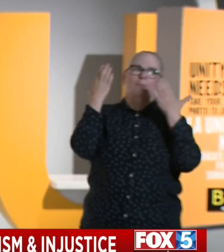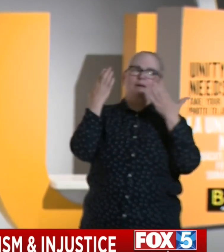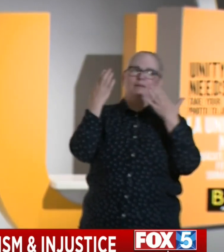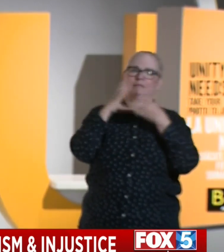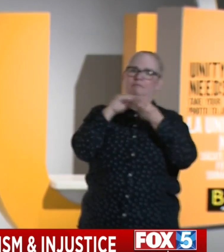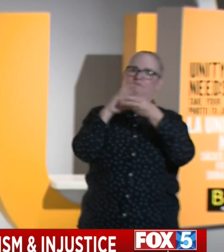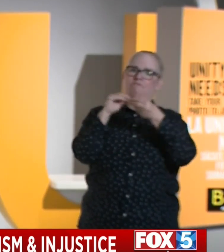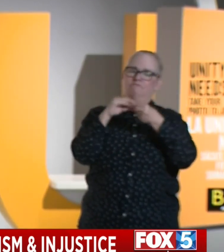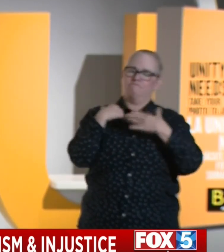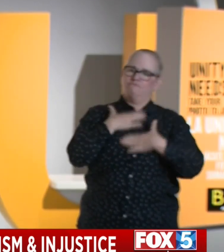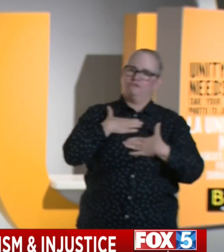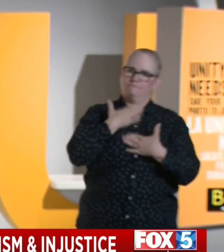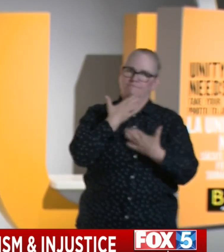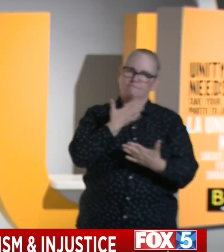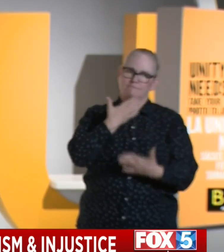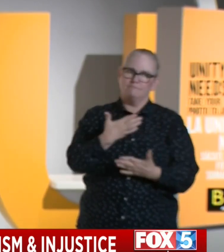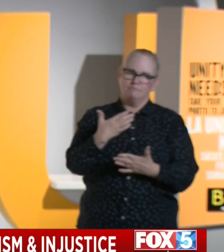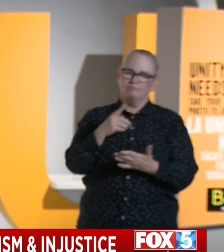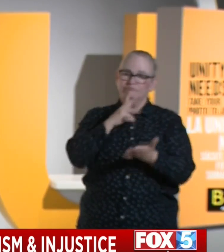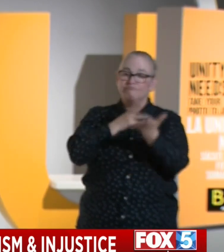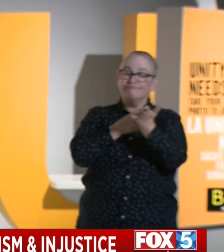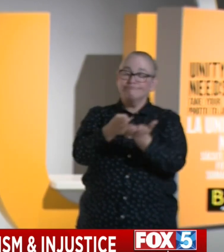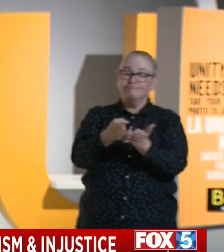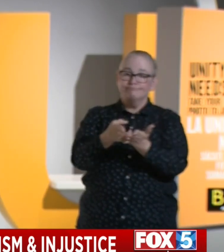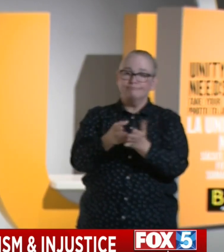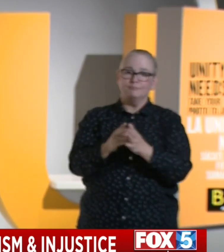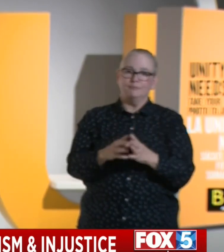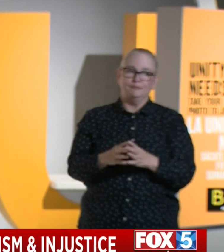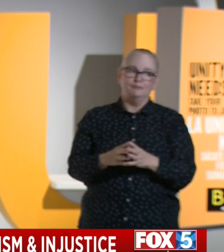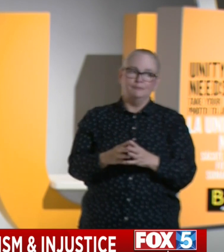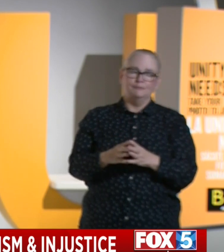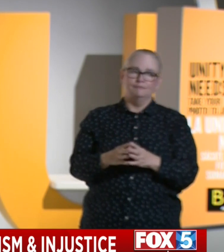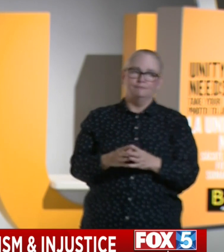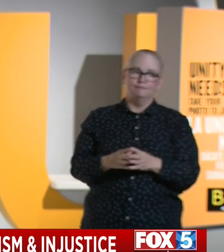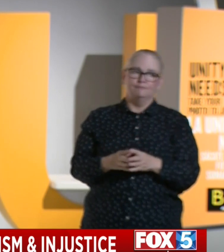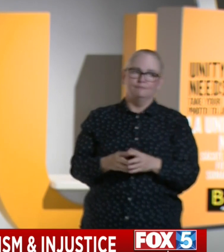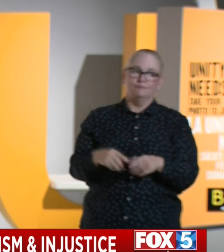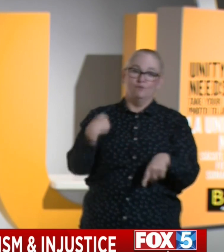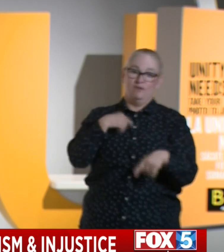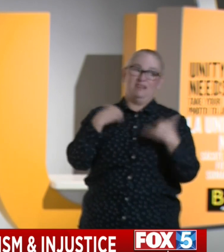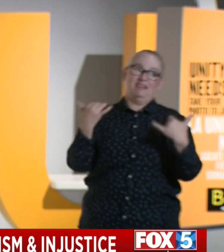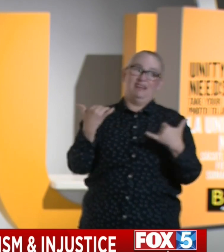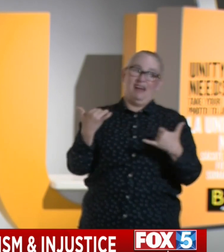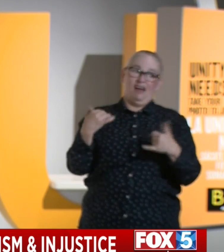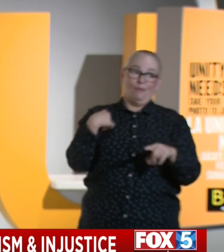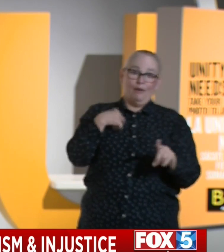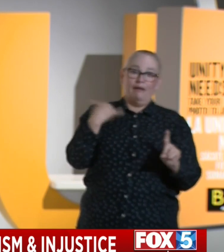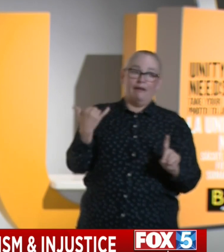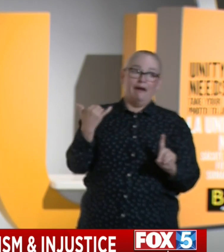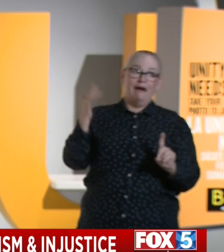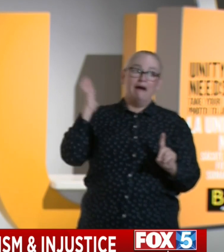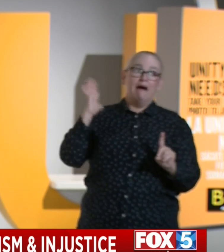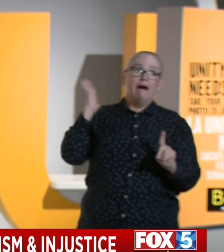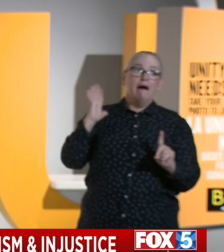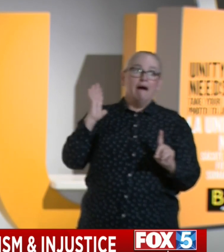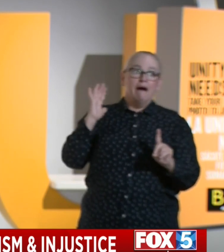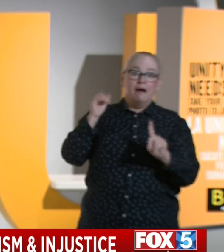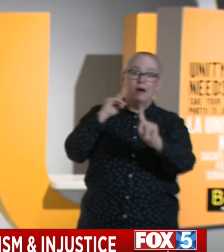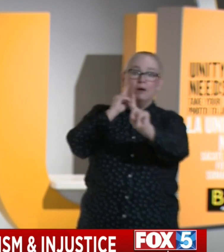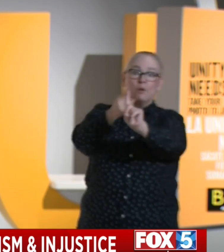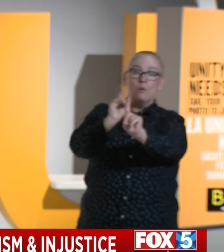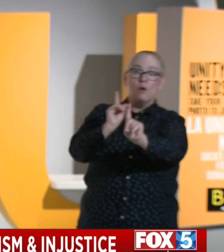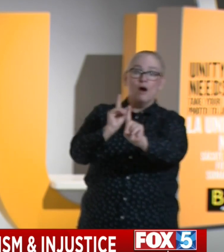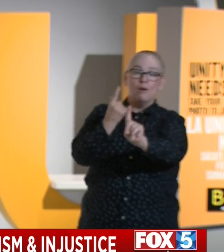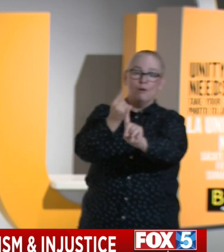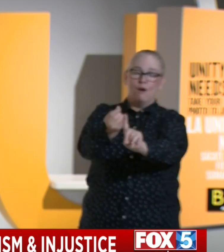the candor and the truth that he told us about who we are, who we have been and where we need to go. I think the governor recognizes